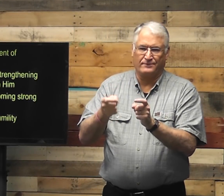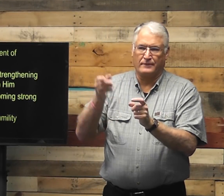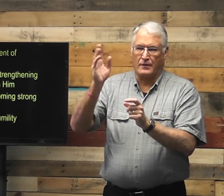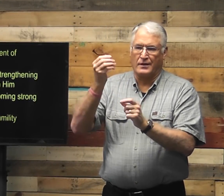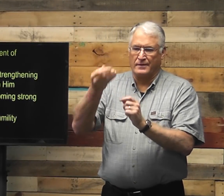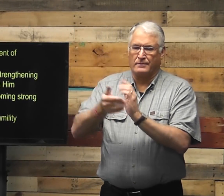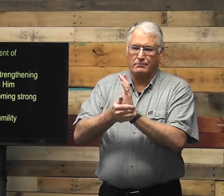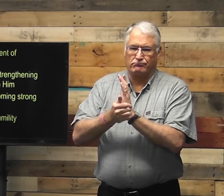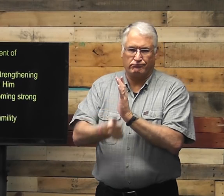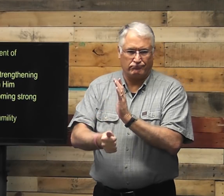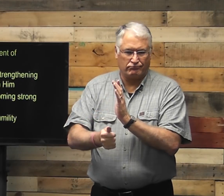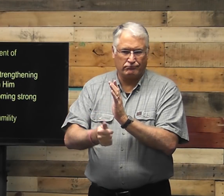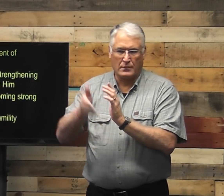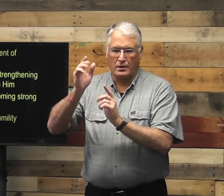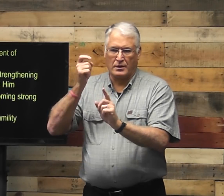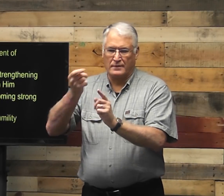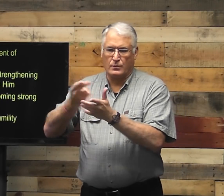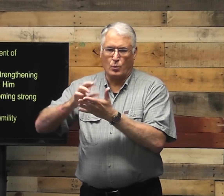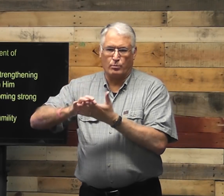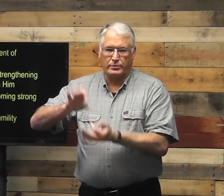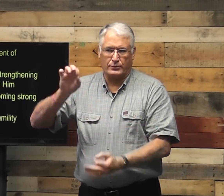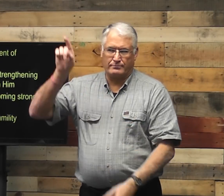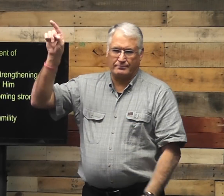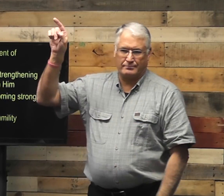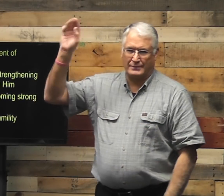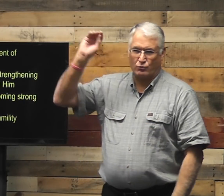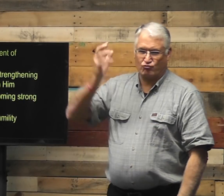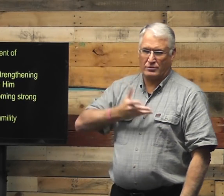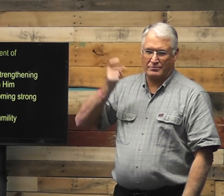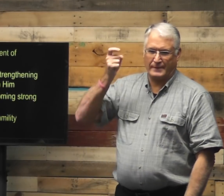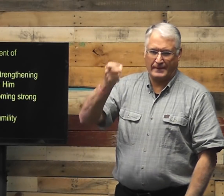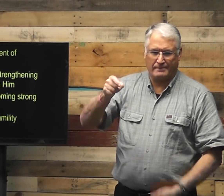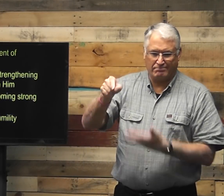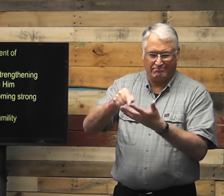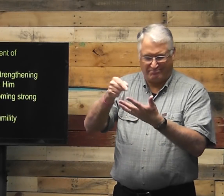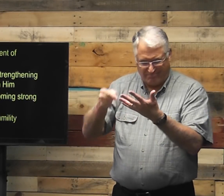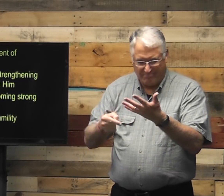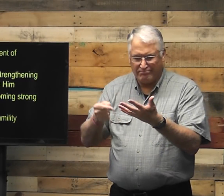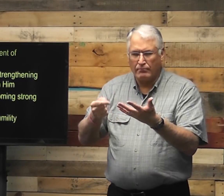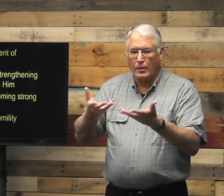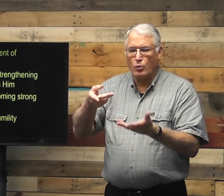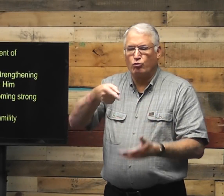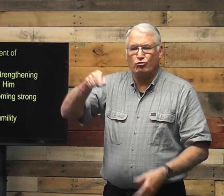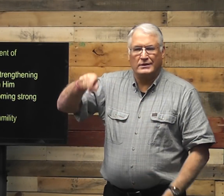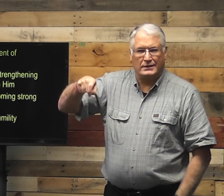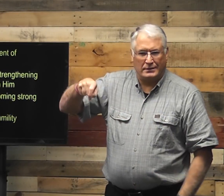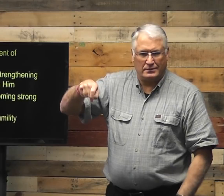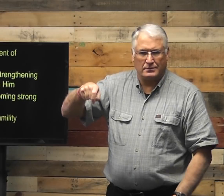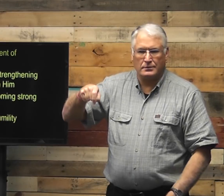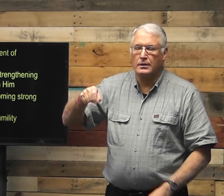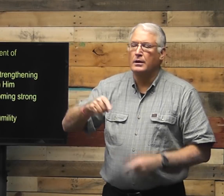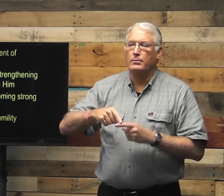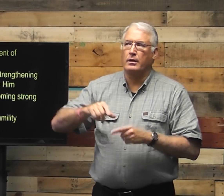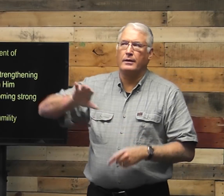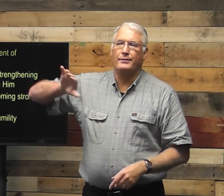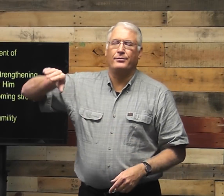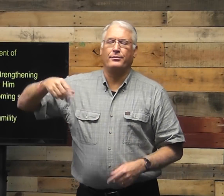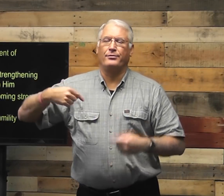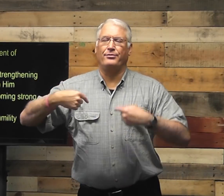gives us skills and talents. He gives us the Holy Spirit. He gives us the grace. He gives us what we need.